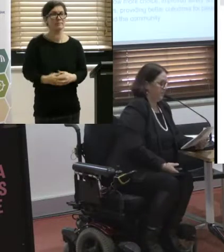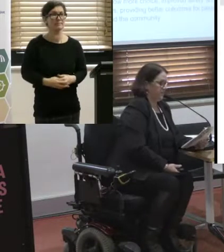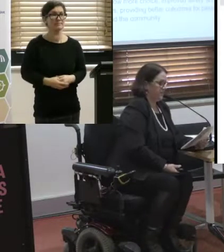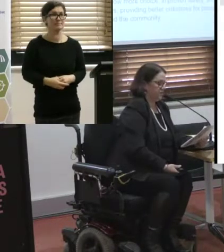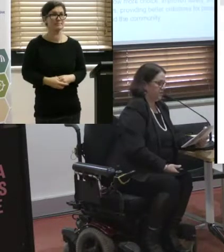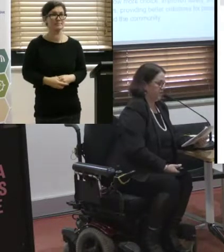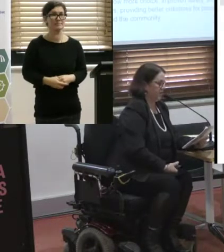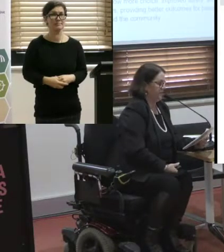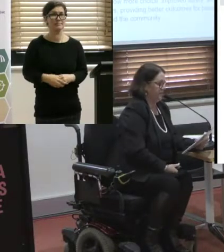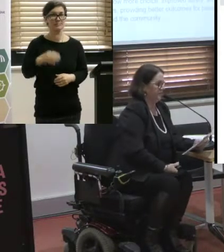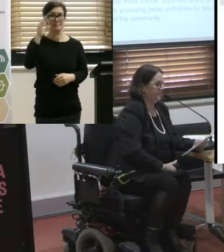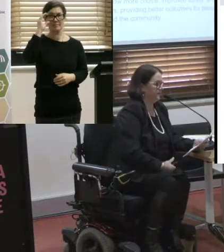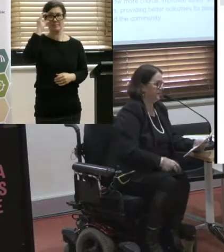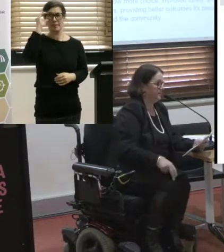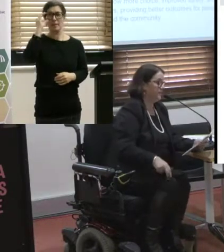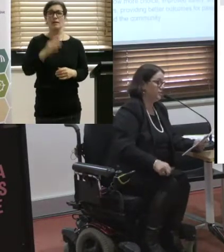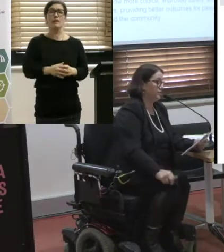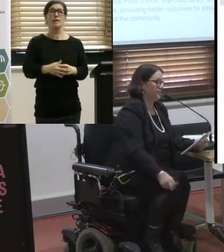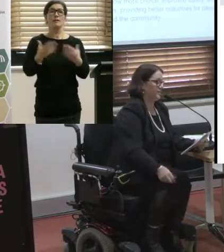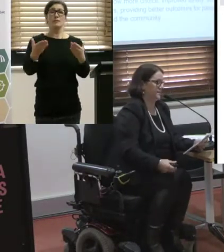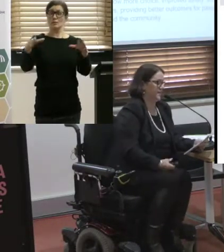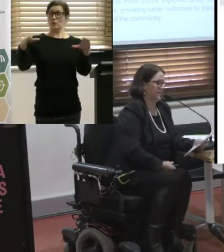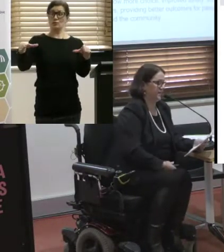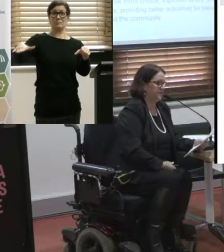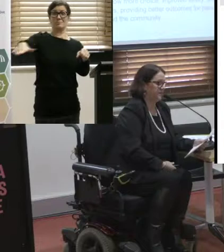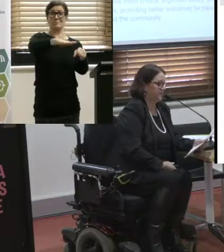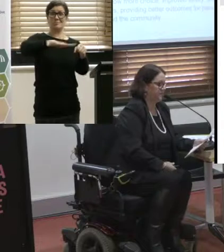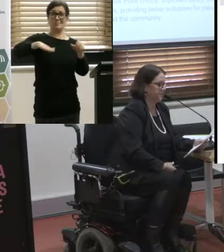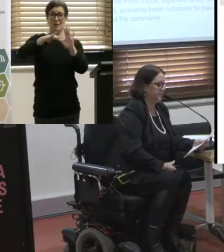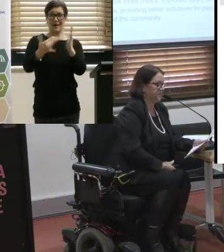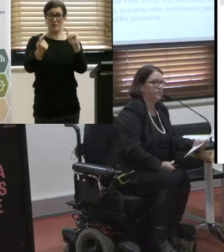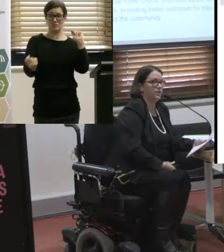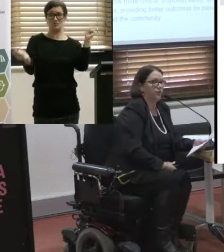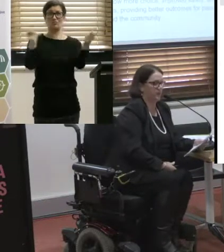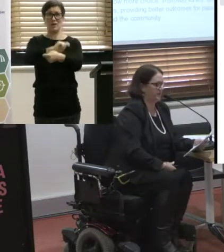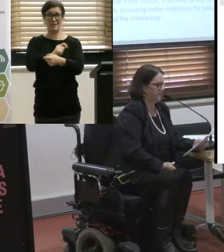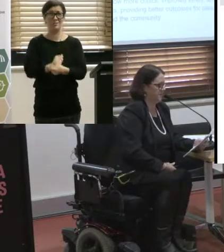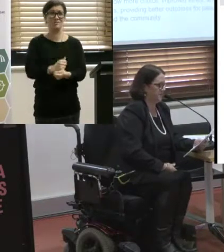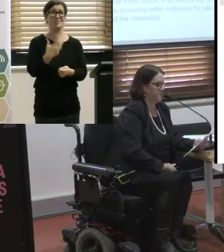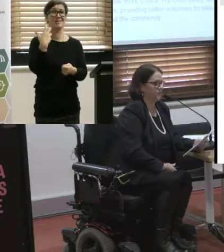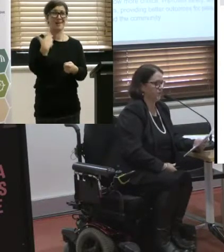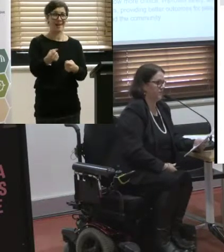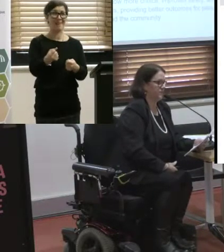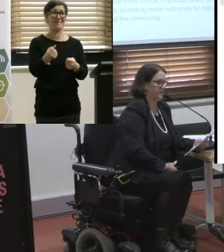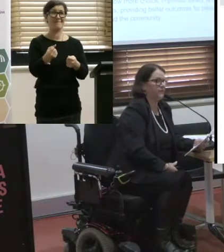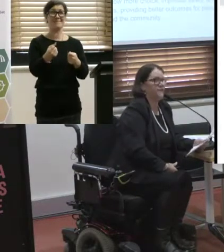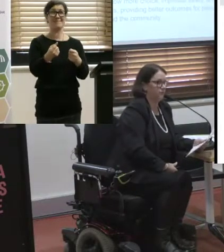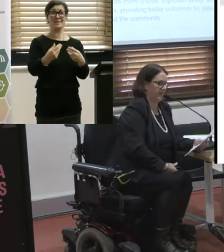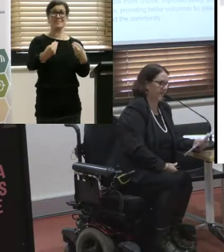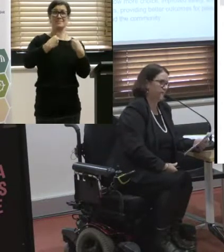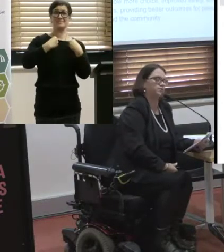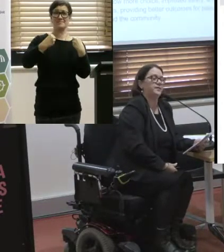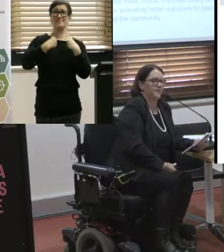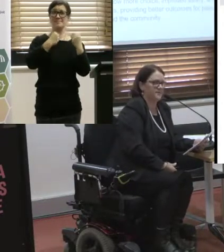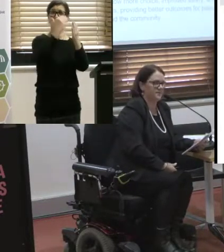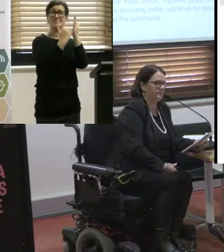The industry is changing. There is new legislation governing the industry and you all know that as the Commercial Passenger Vehicle Industry